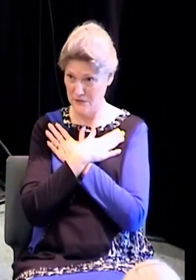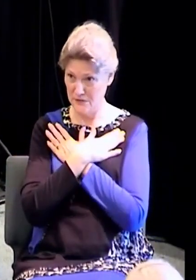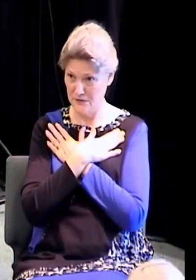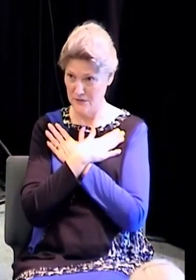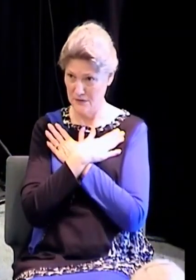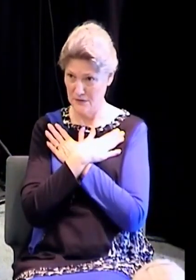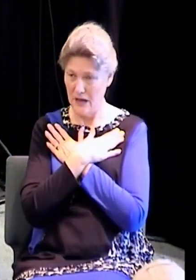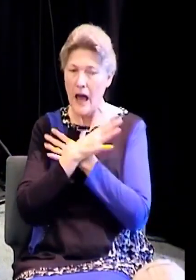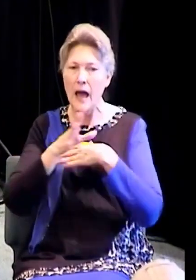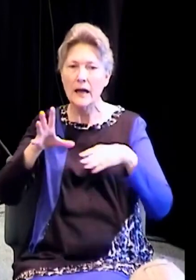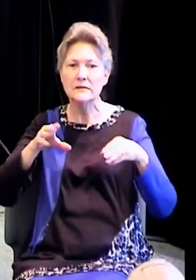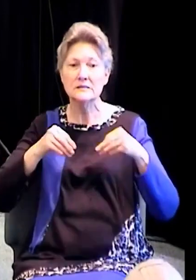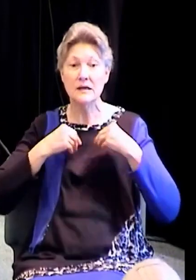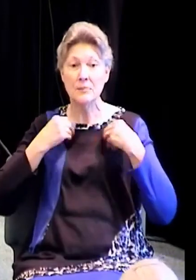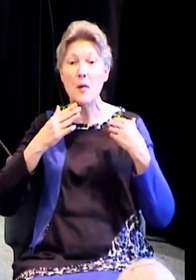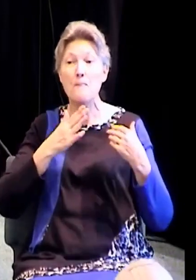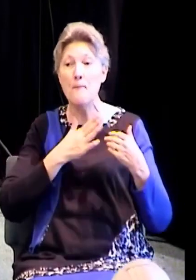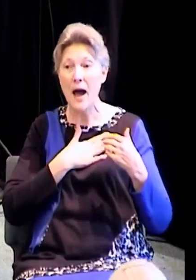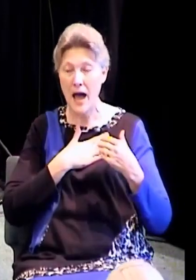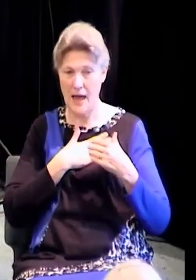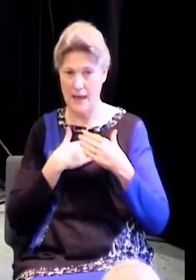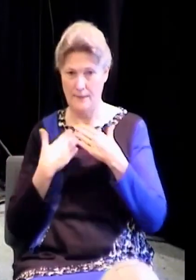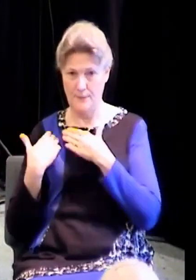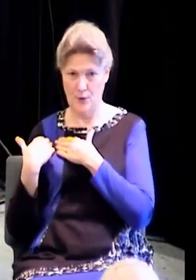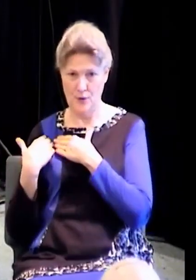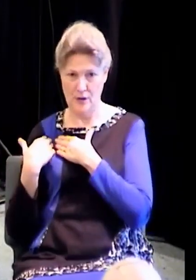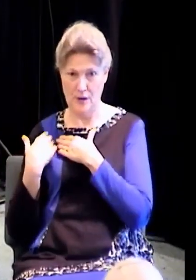Why did he say that? Because you're already walking in the yoke of sin.